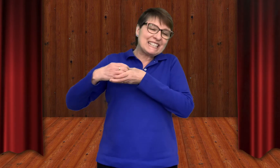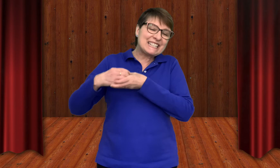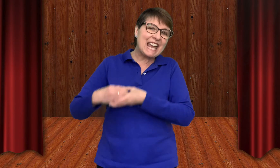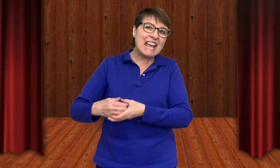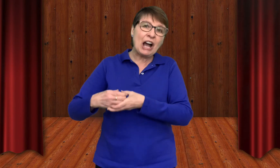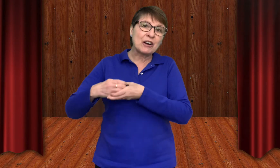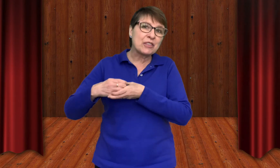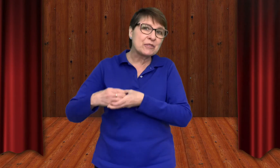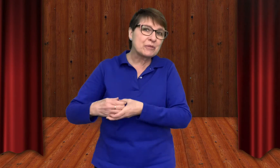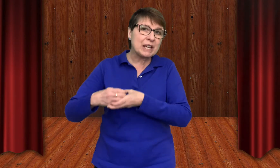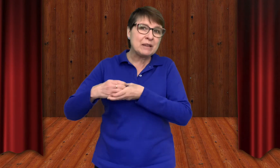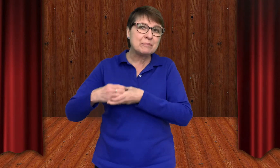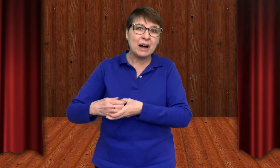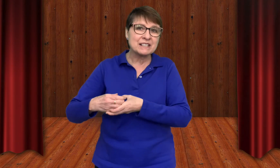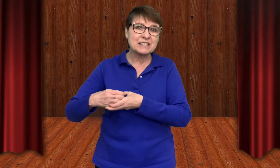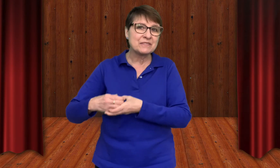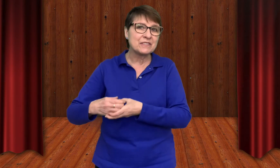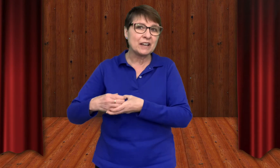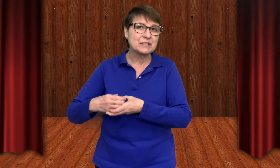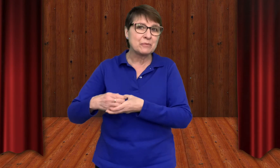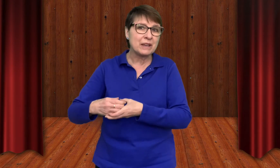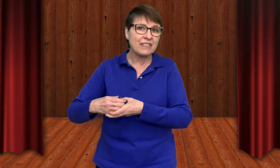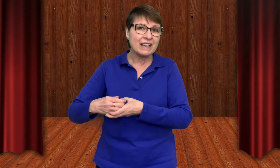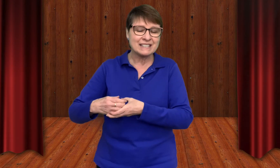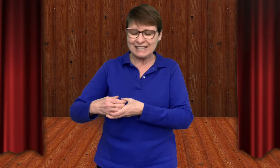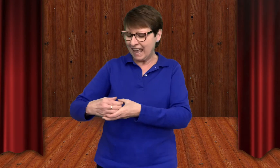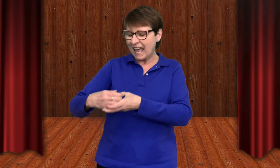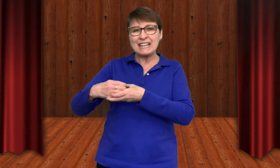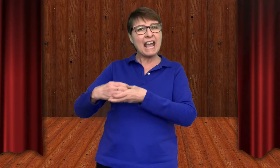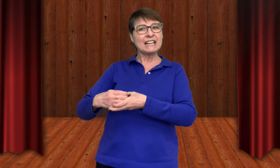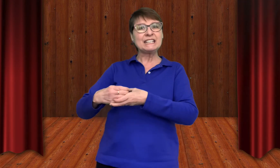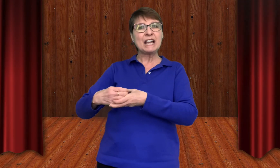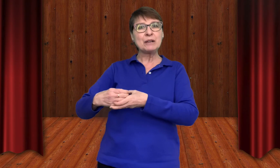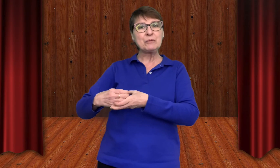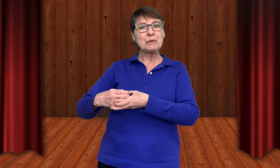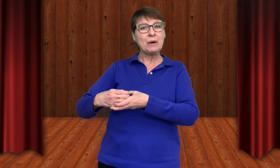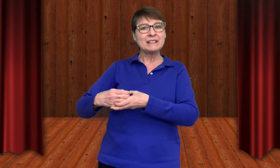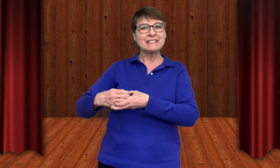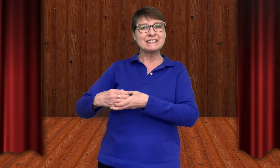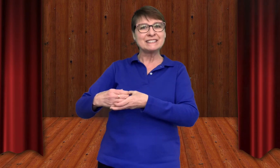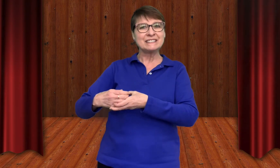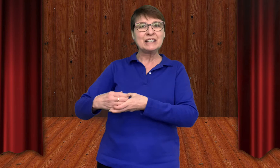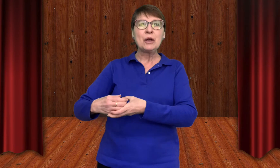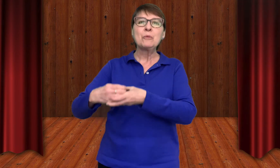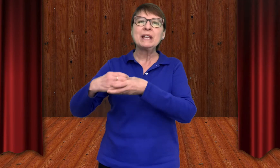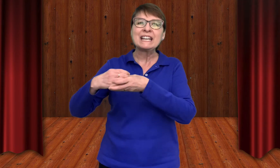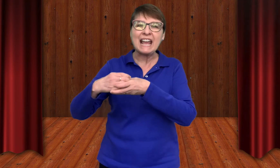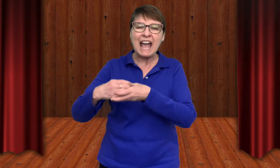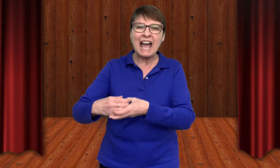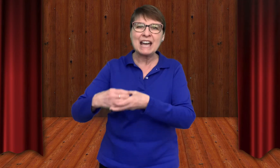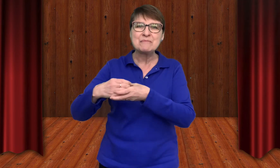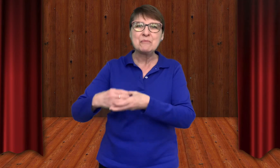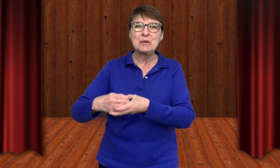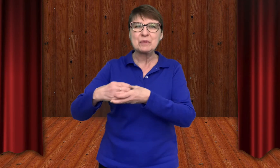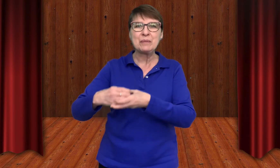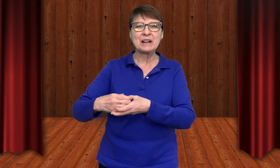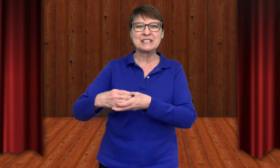take our three positive thoughts with us. And anytime we want, we can add more positive